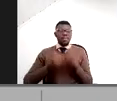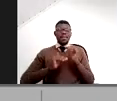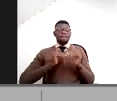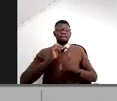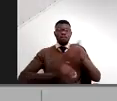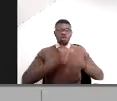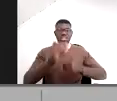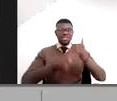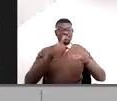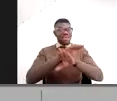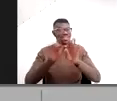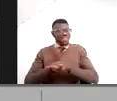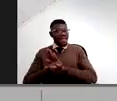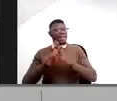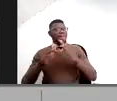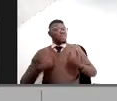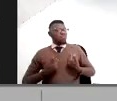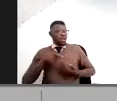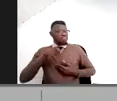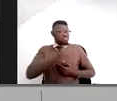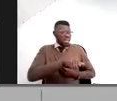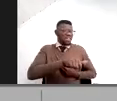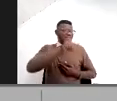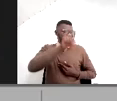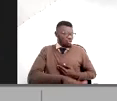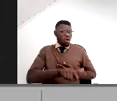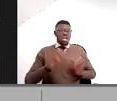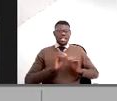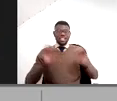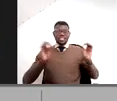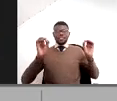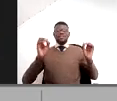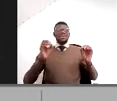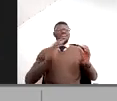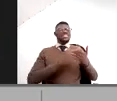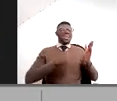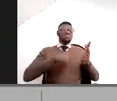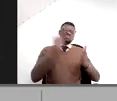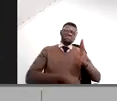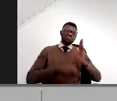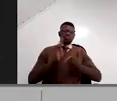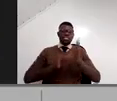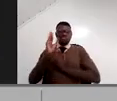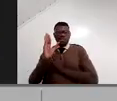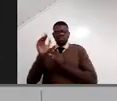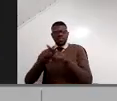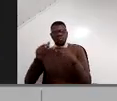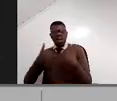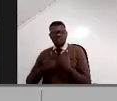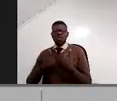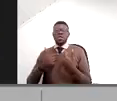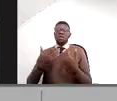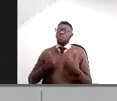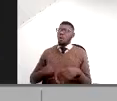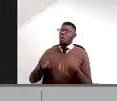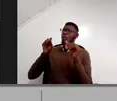Paying the people less was no option, because also life here in Germany got more costly. There are less and less qualified people, so we